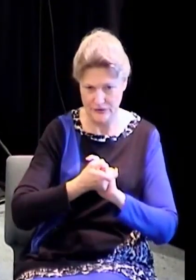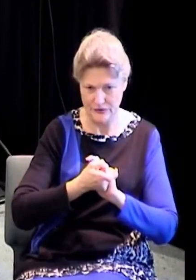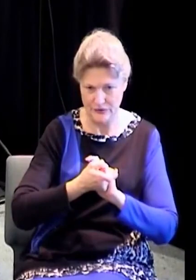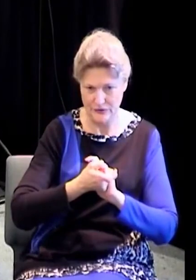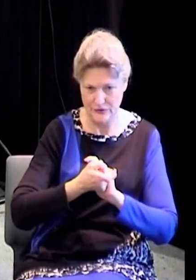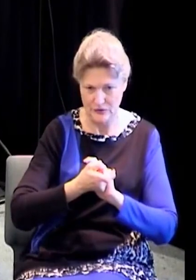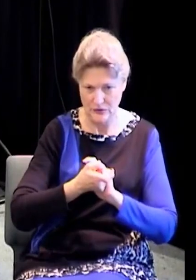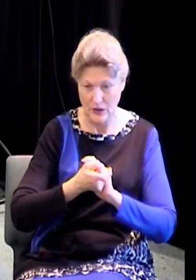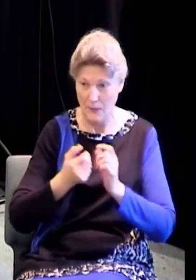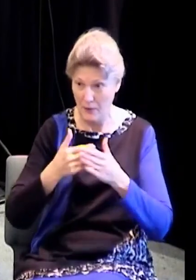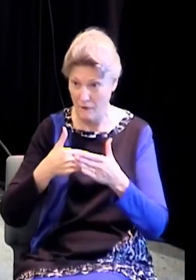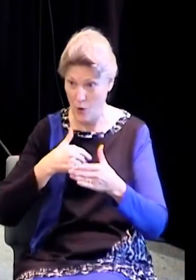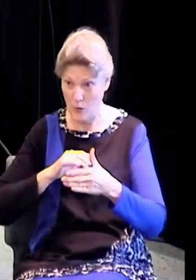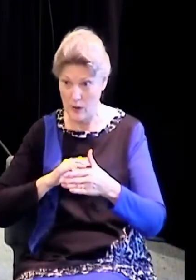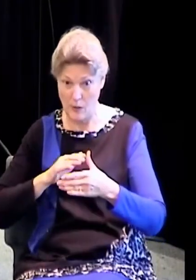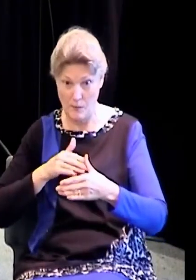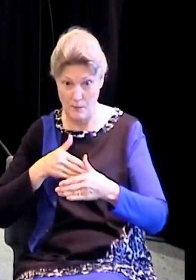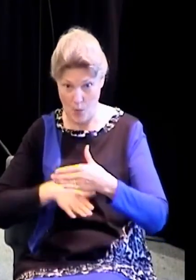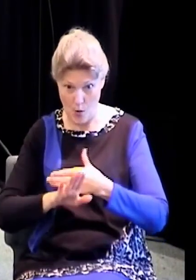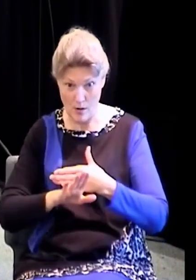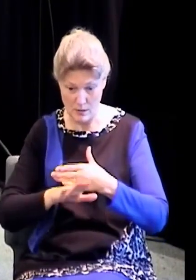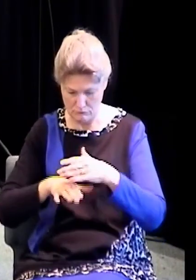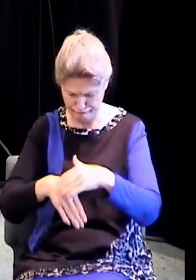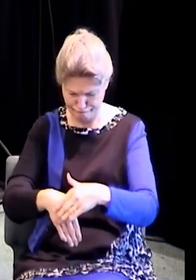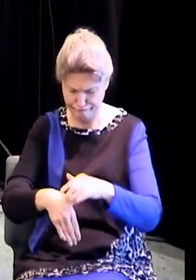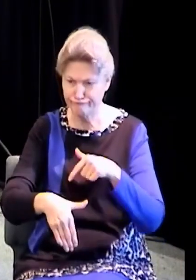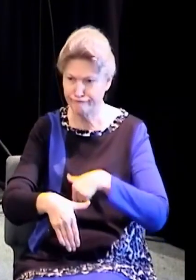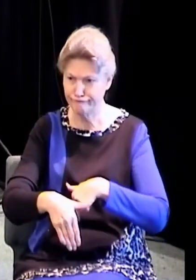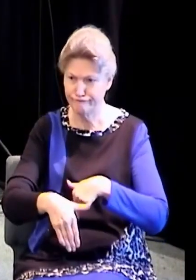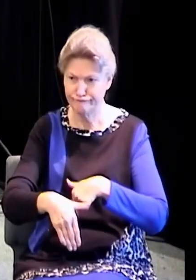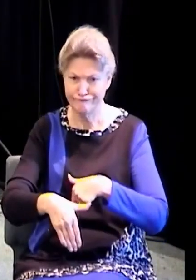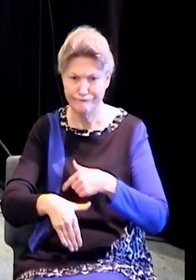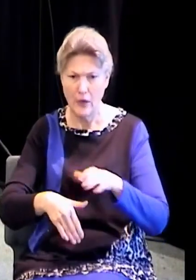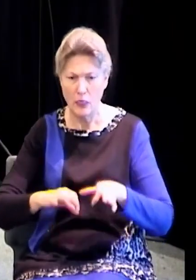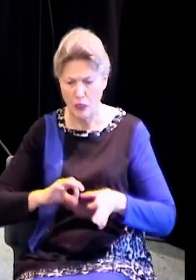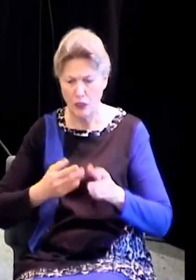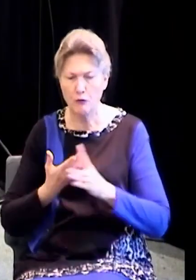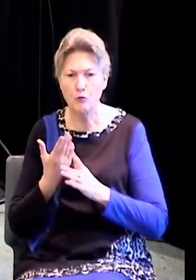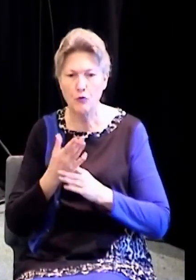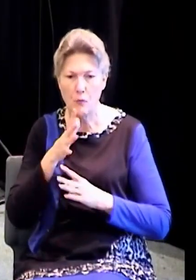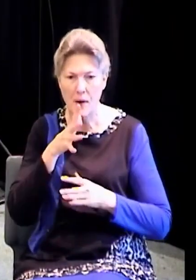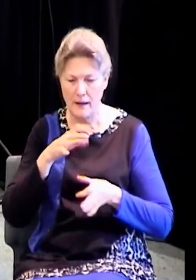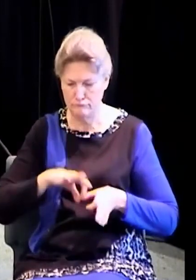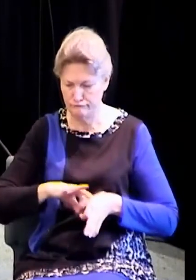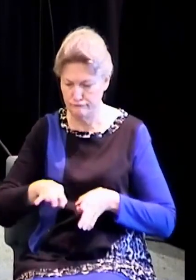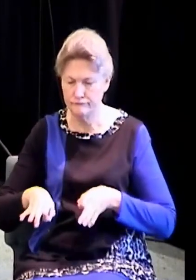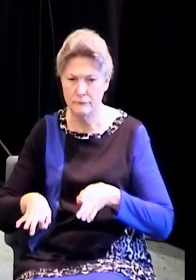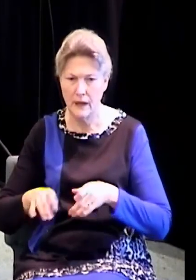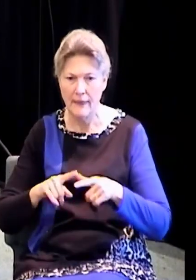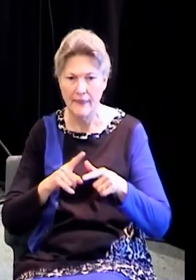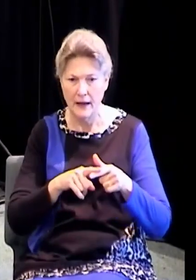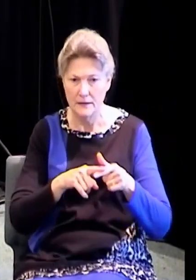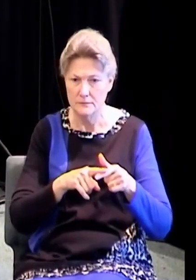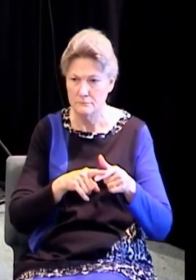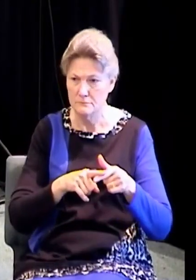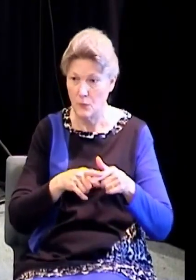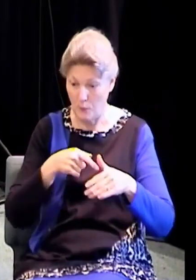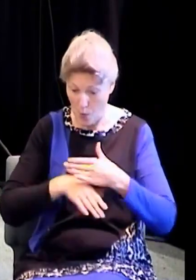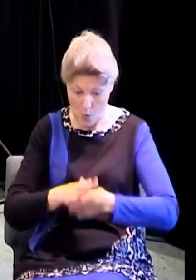and I did not talk to Pastor Swan about this, and he's talking about, he's talking about the milk of the word, and I have it written down right there,